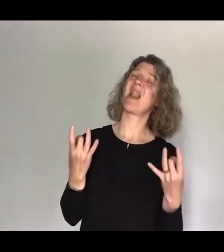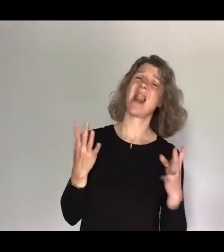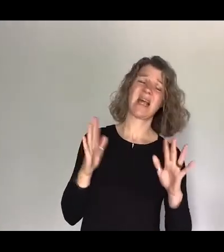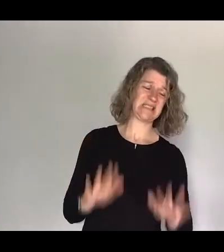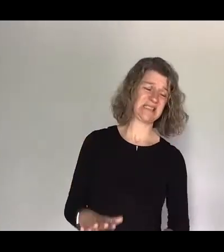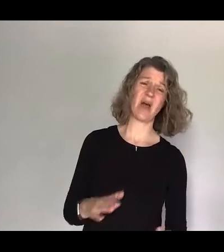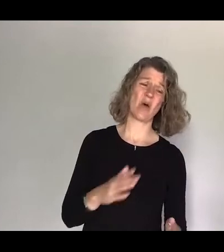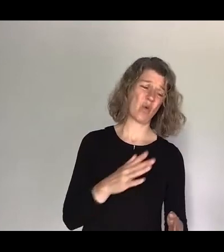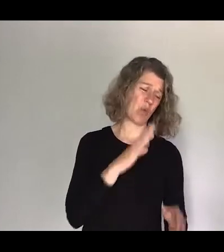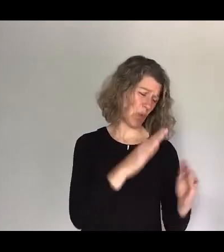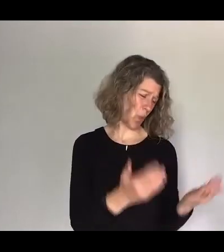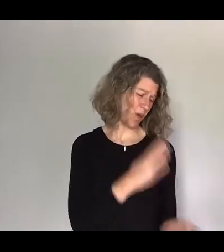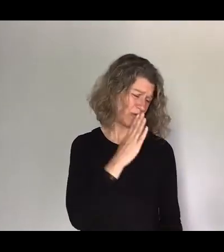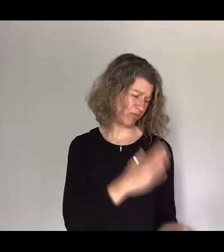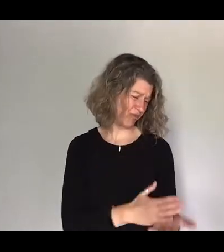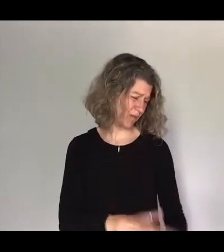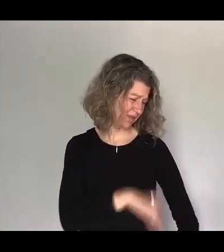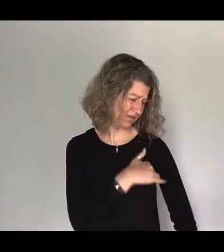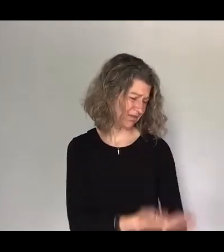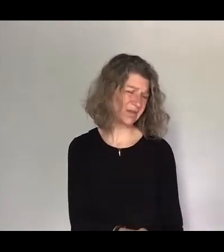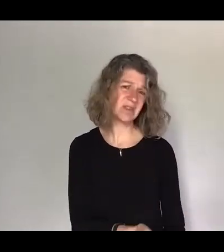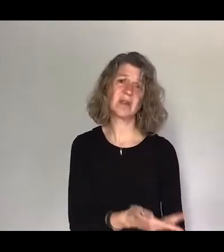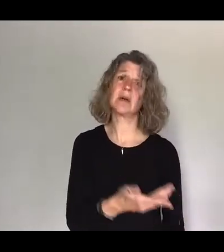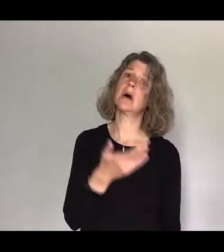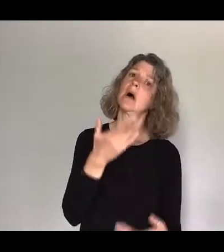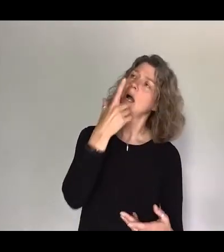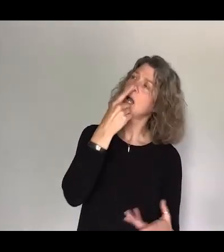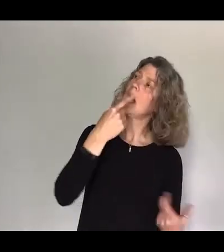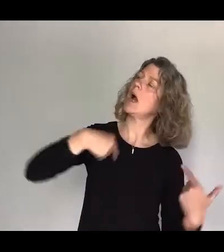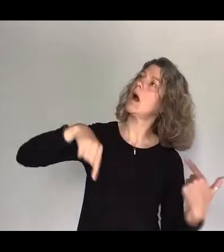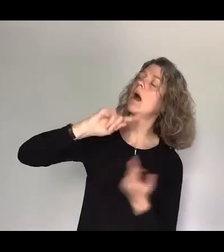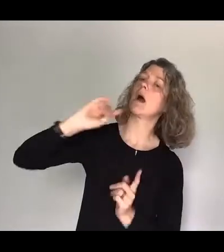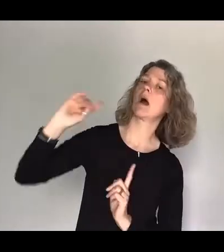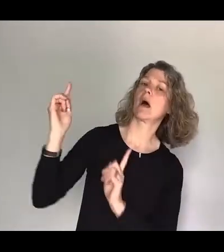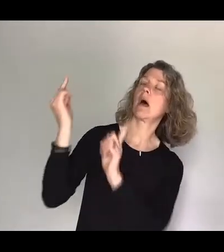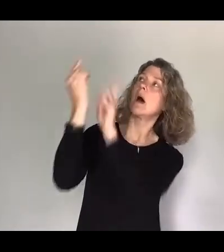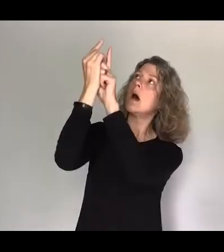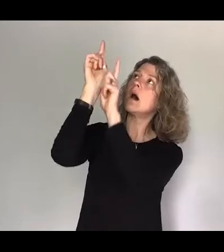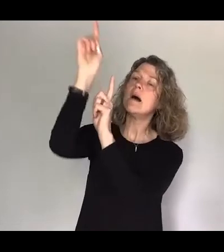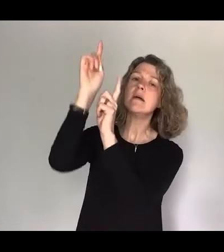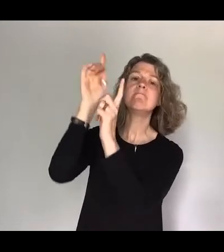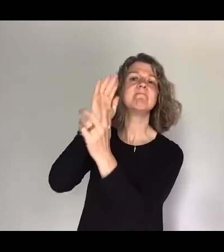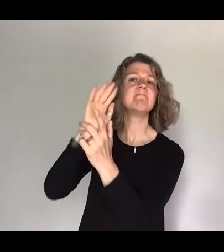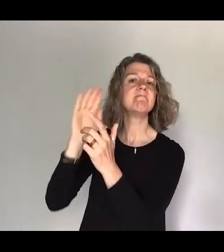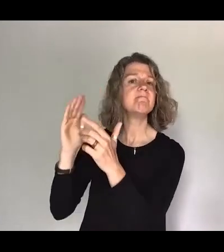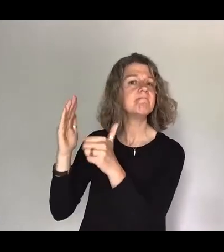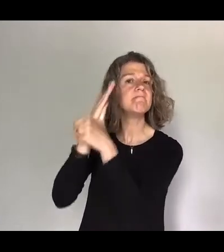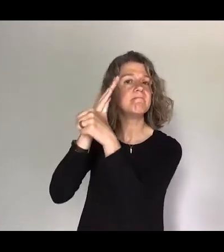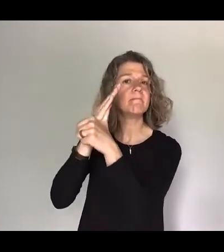the world can we make an encounter with Jesus our priority verse 19 says we have this hope as an